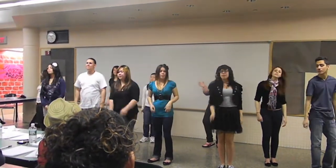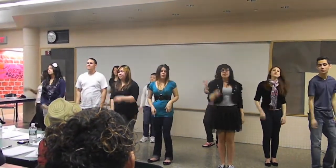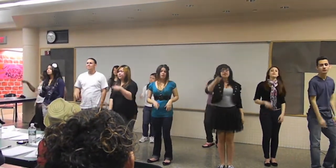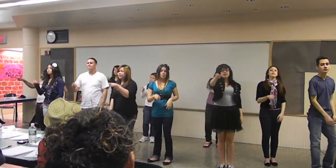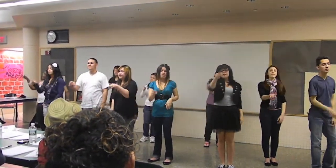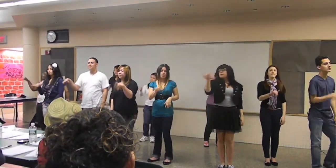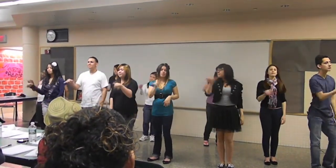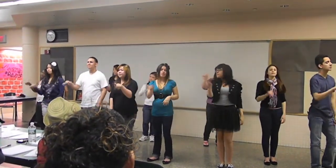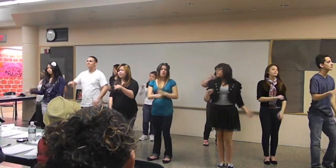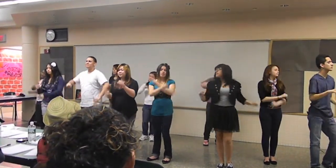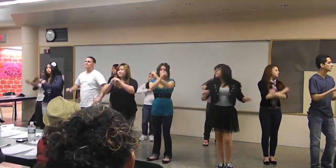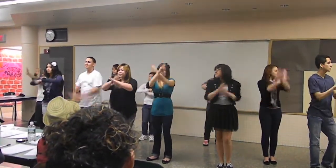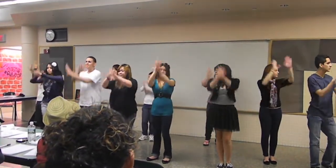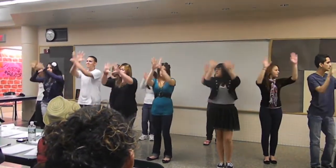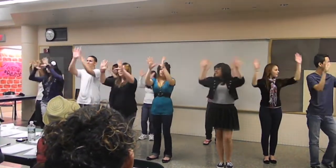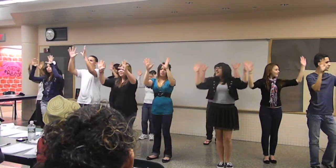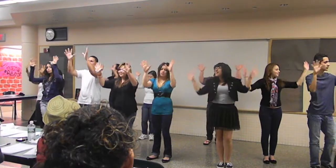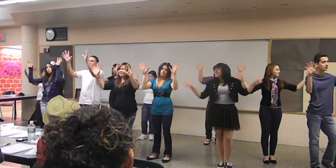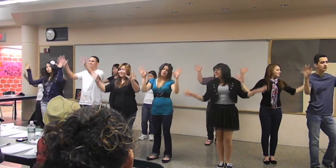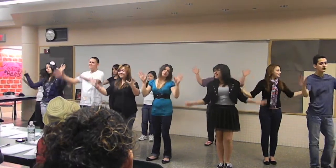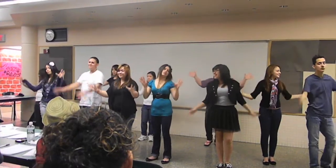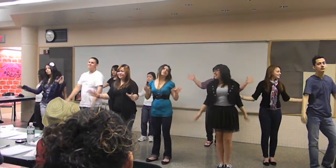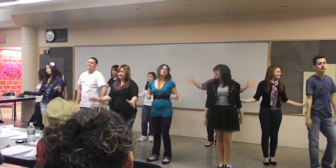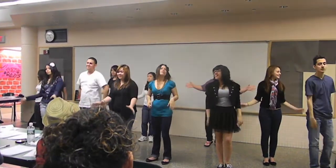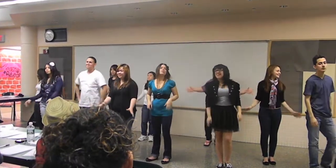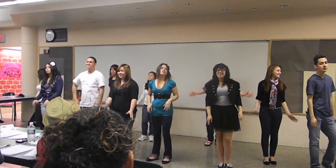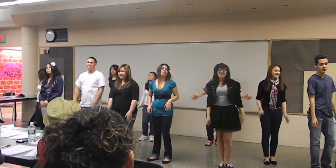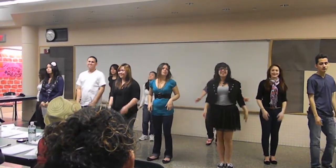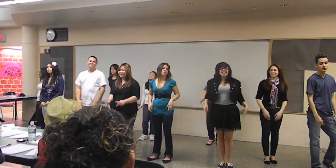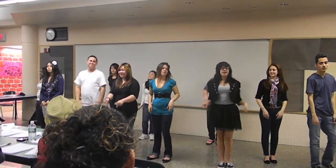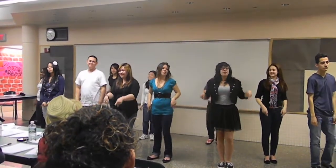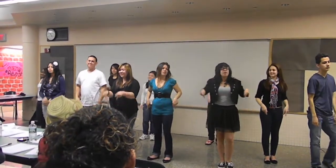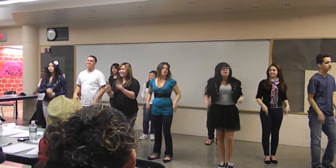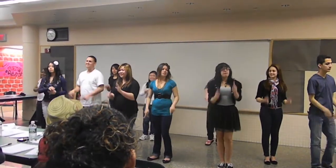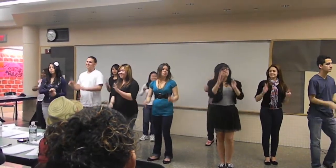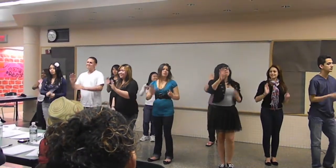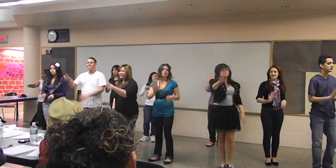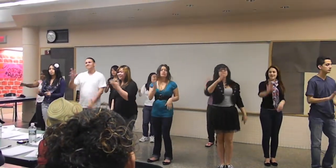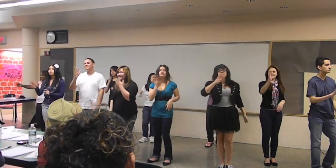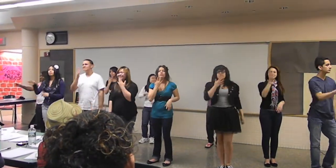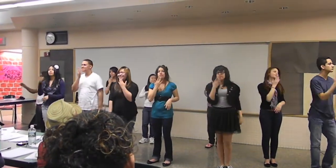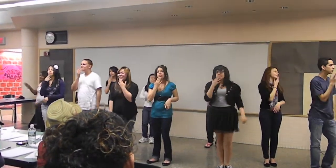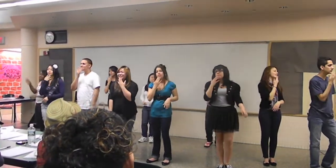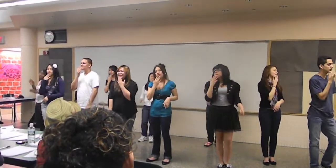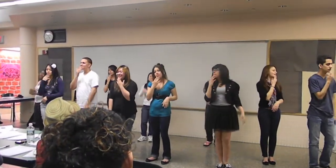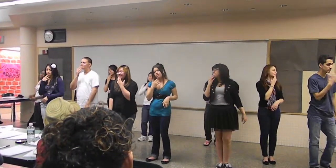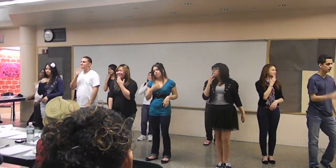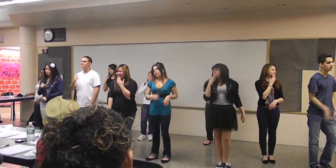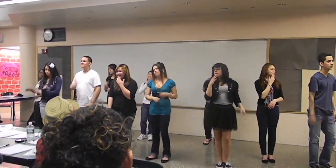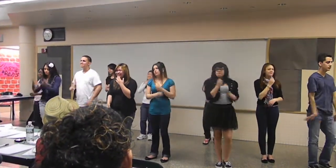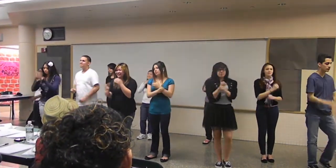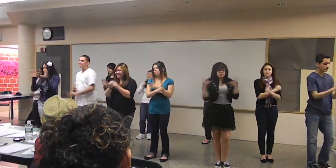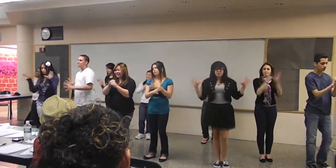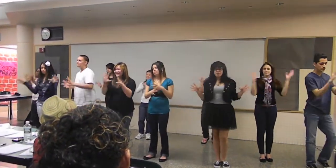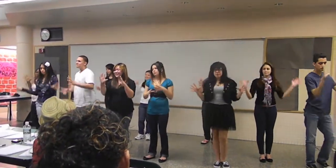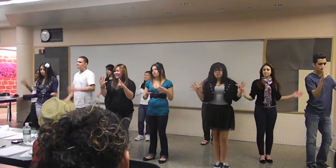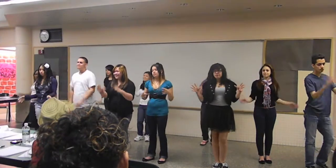There is a result. You won't come and let you go. Results